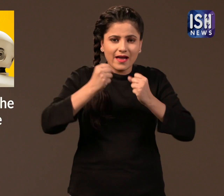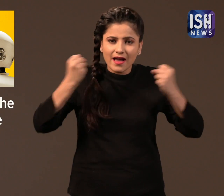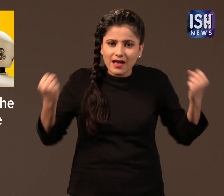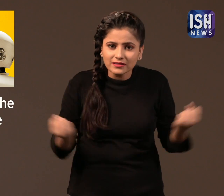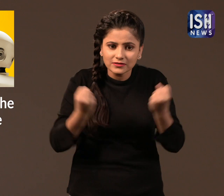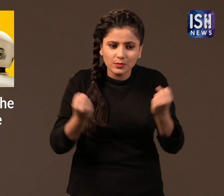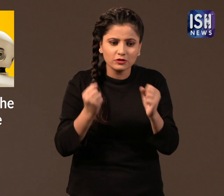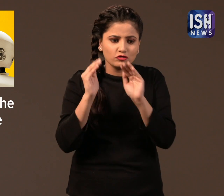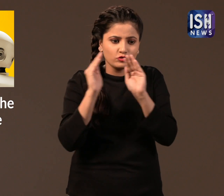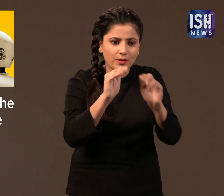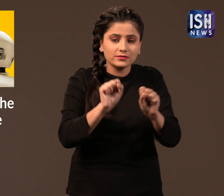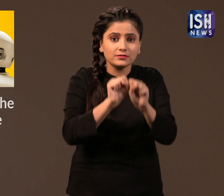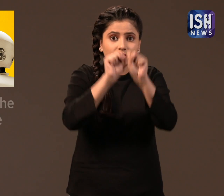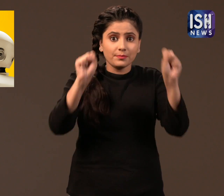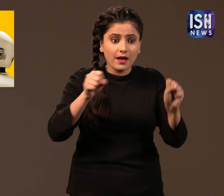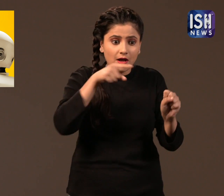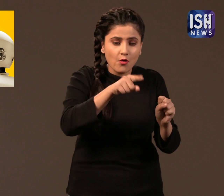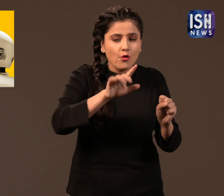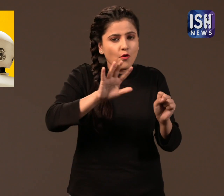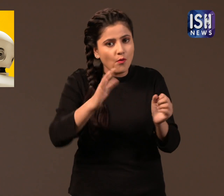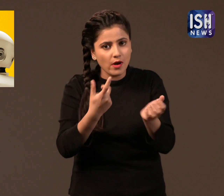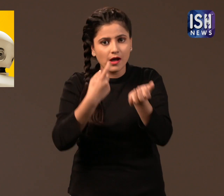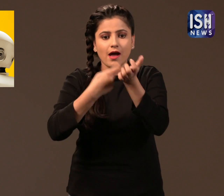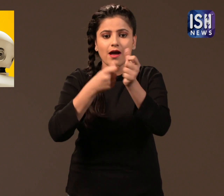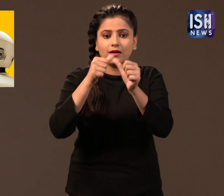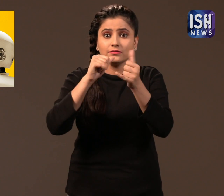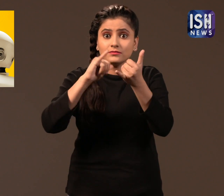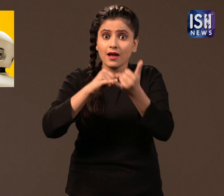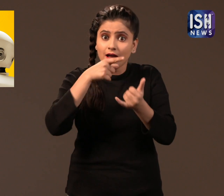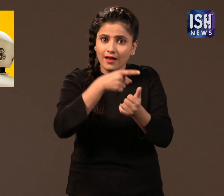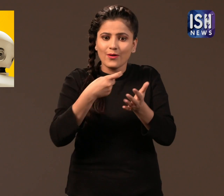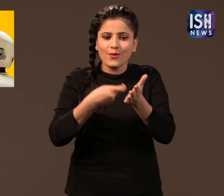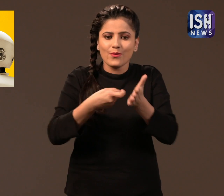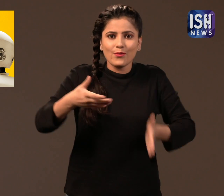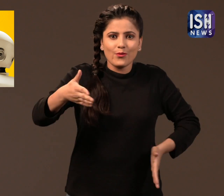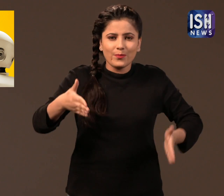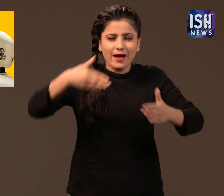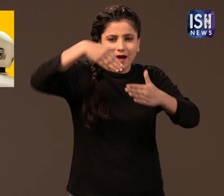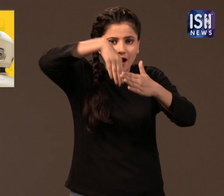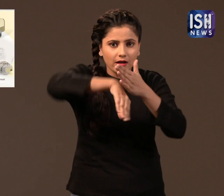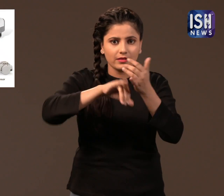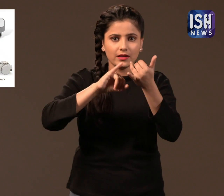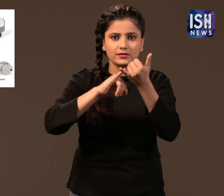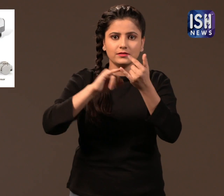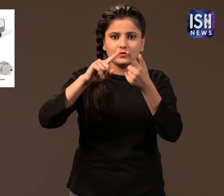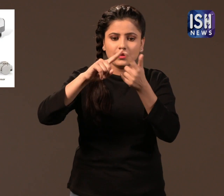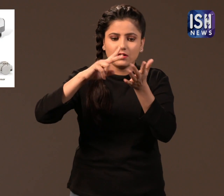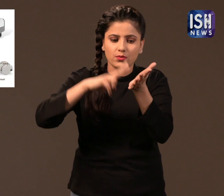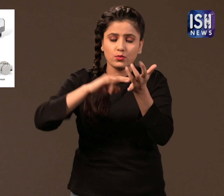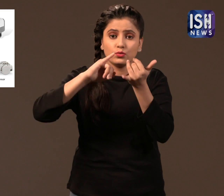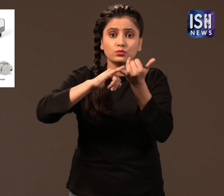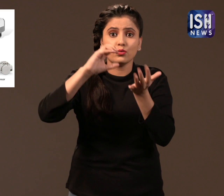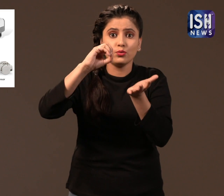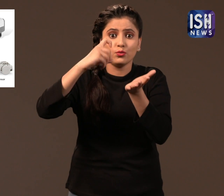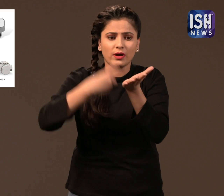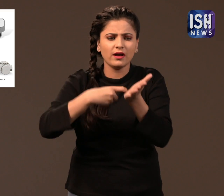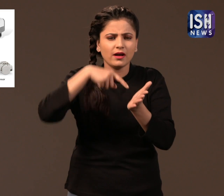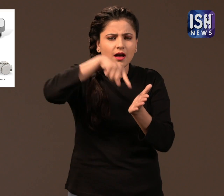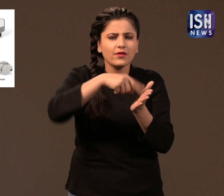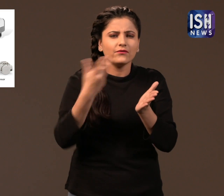It is the Robot Activity Support System or RAS. The robot uses